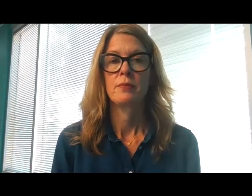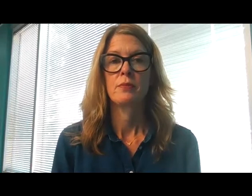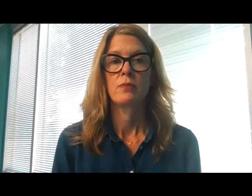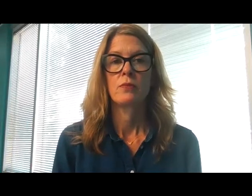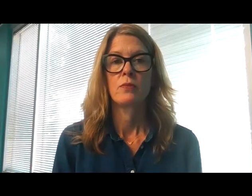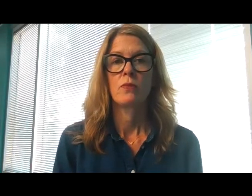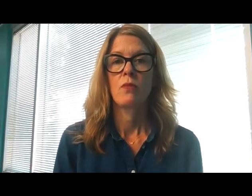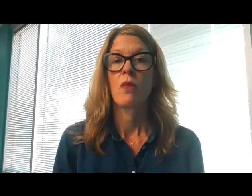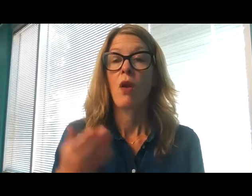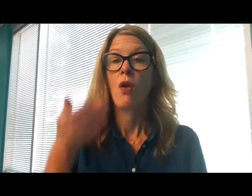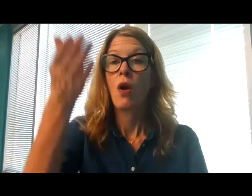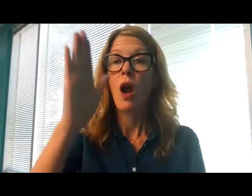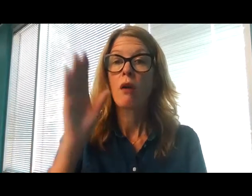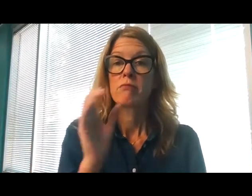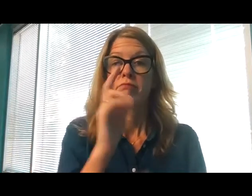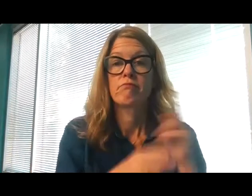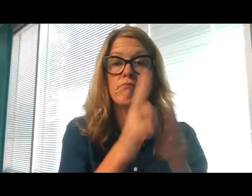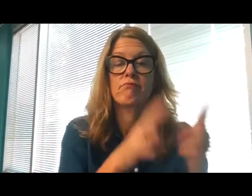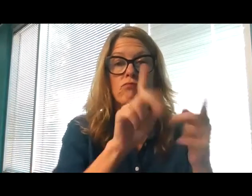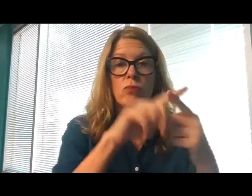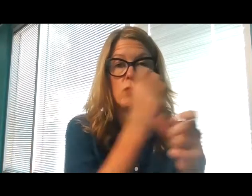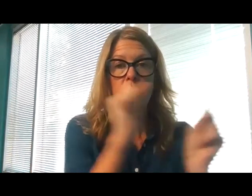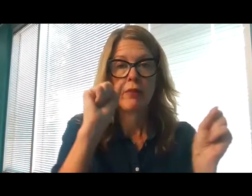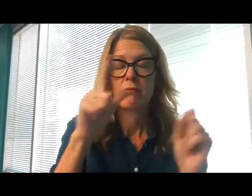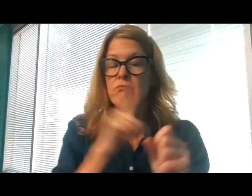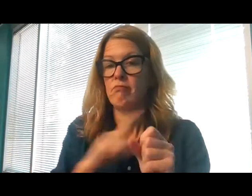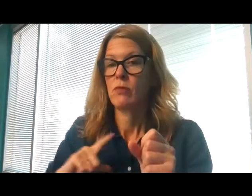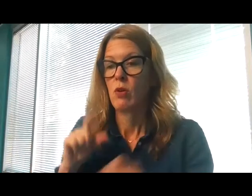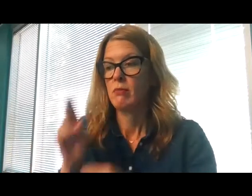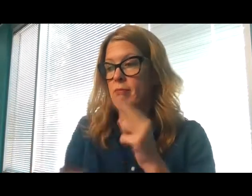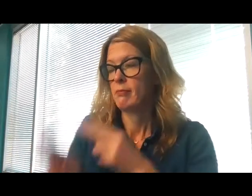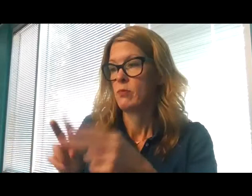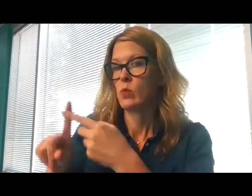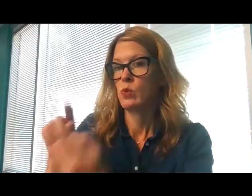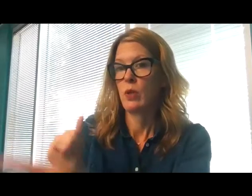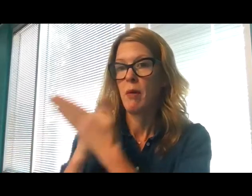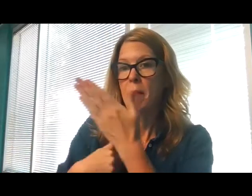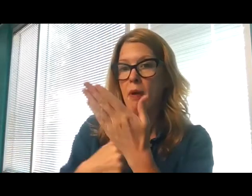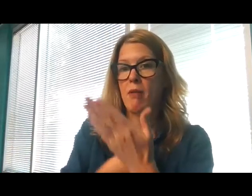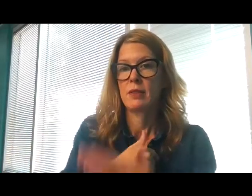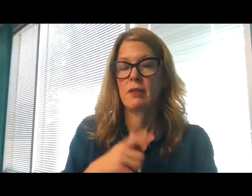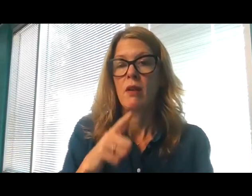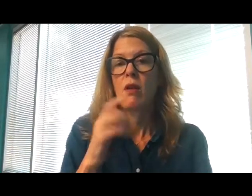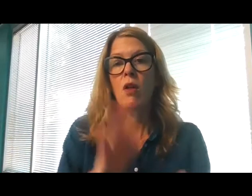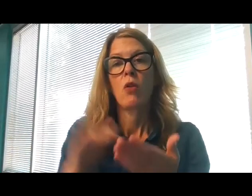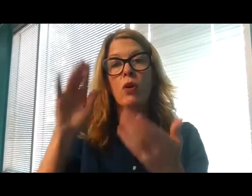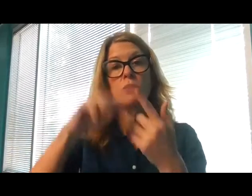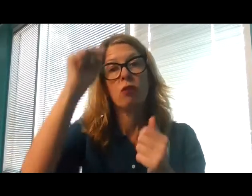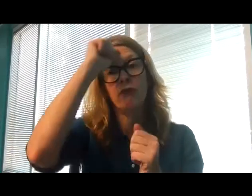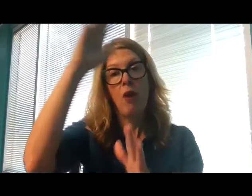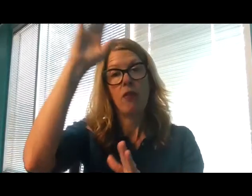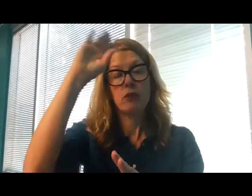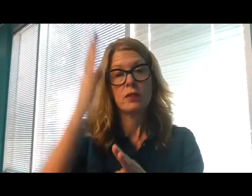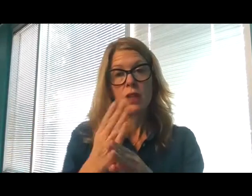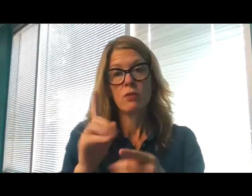O God, make speed to save us. O Lord, make haste to help us. Glory to the Father and to the Son